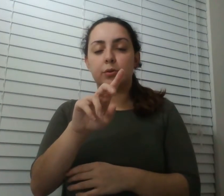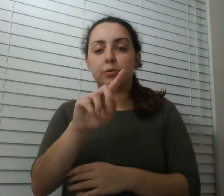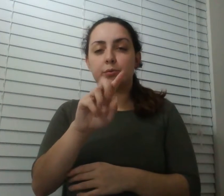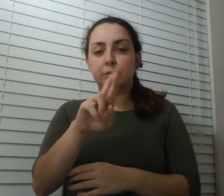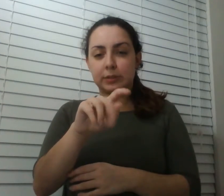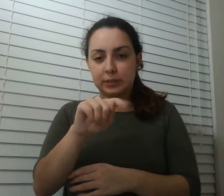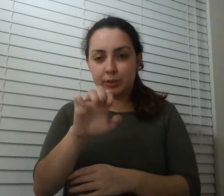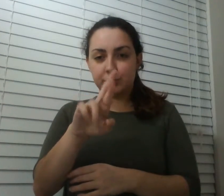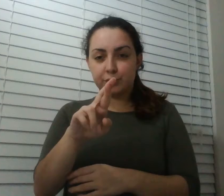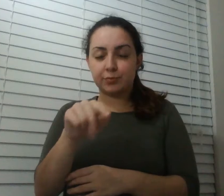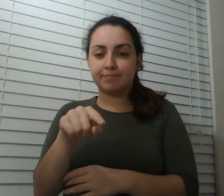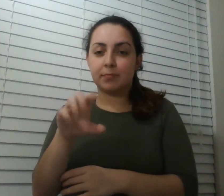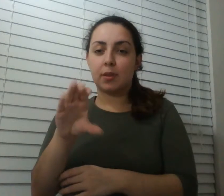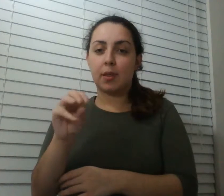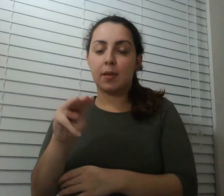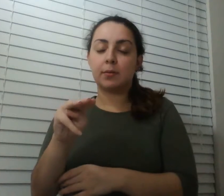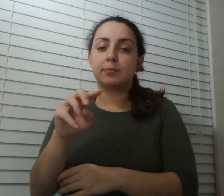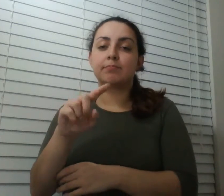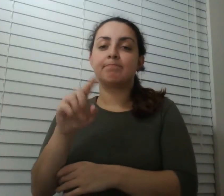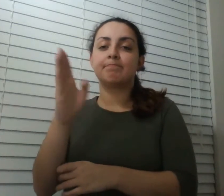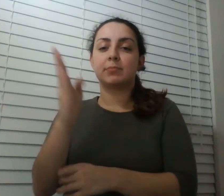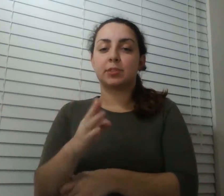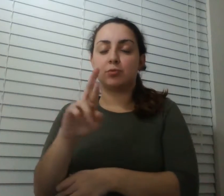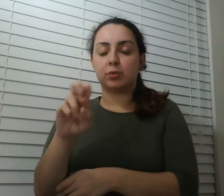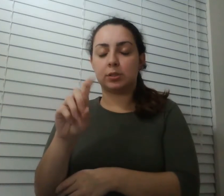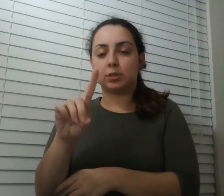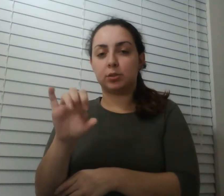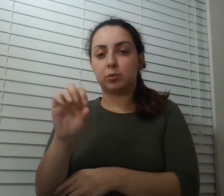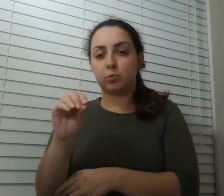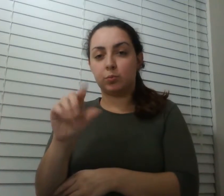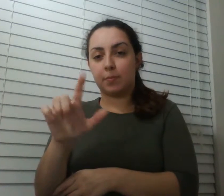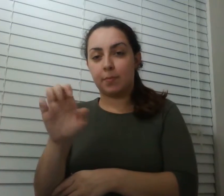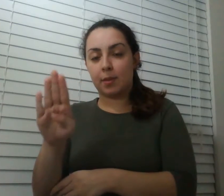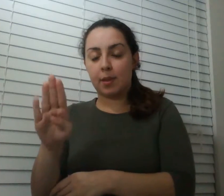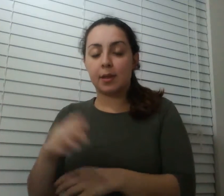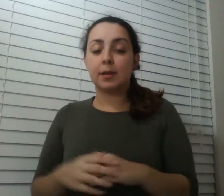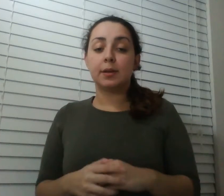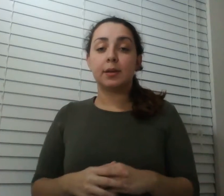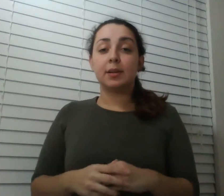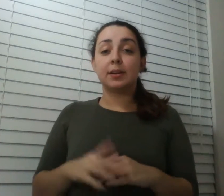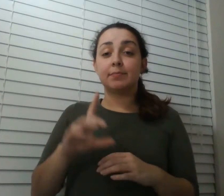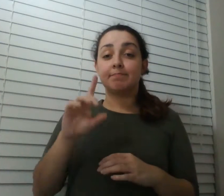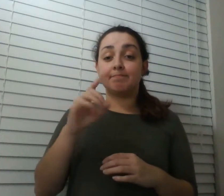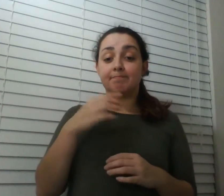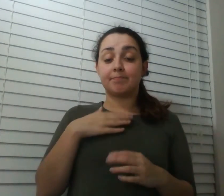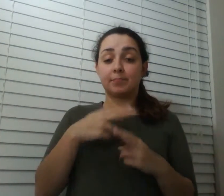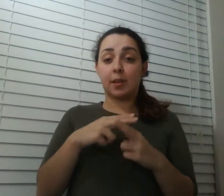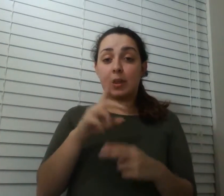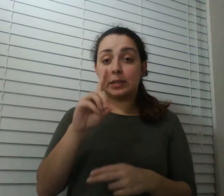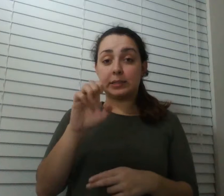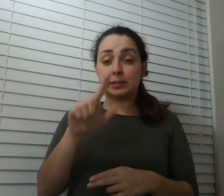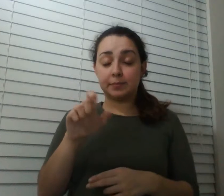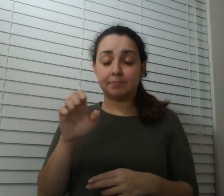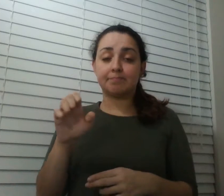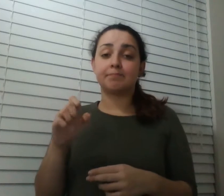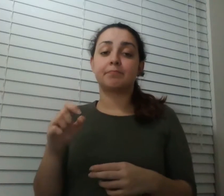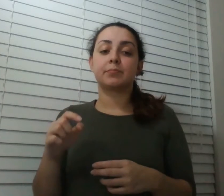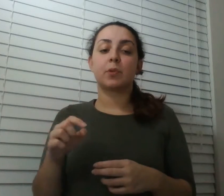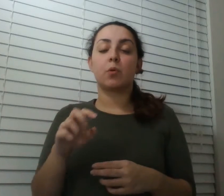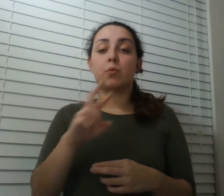slash radio lab this is dale boyd calling from penticton british columbia canada radio lab is supported by capital one